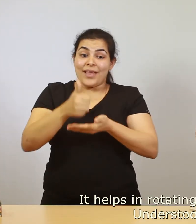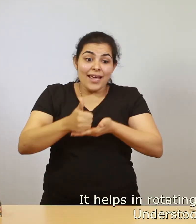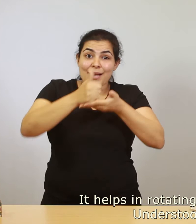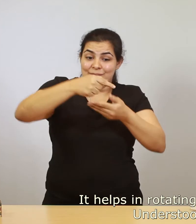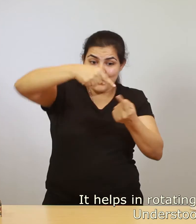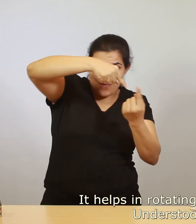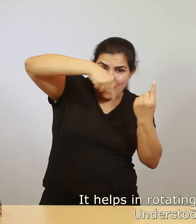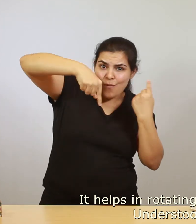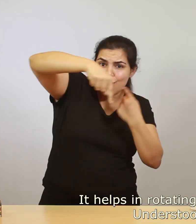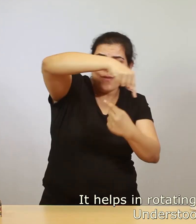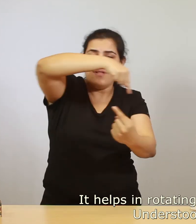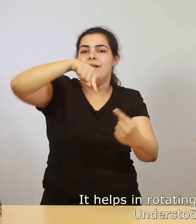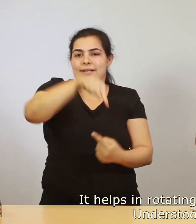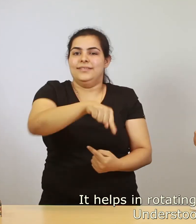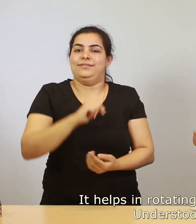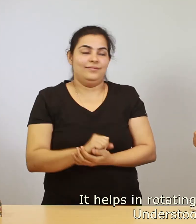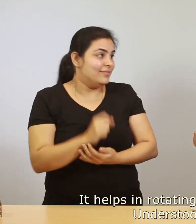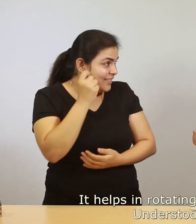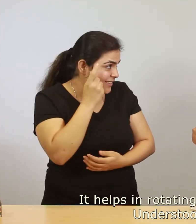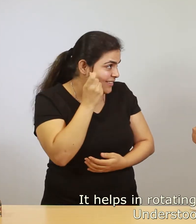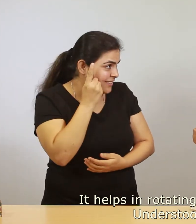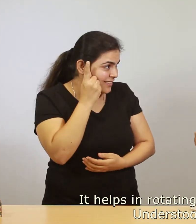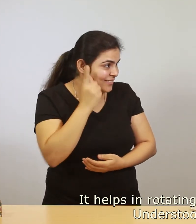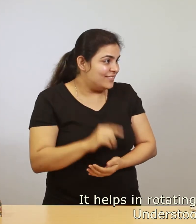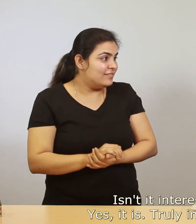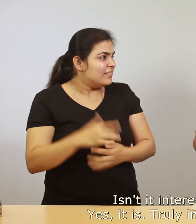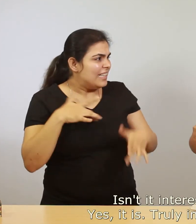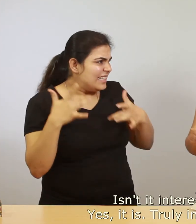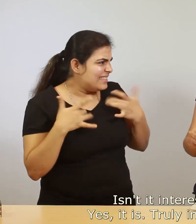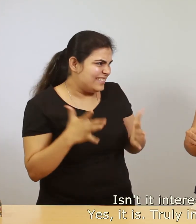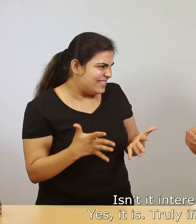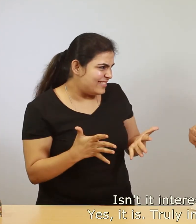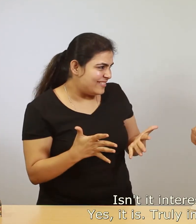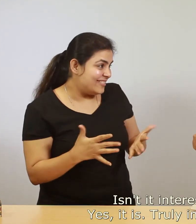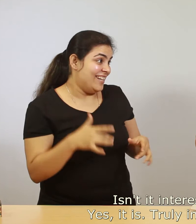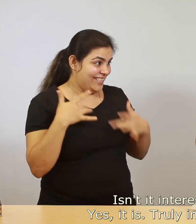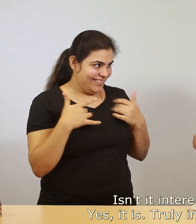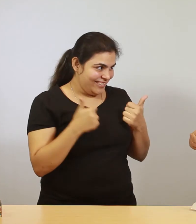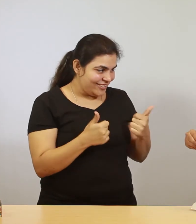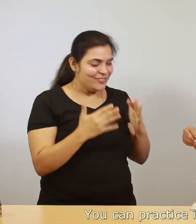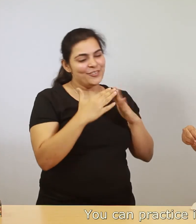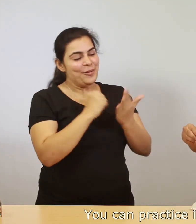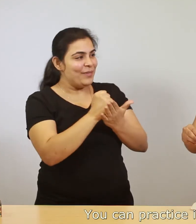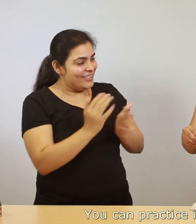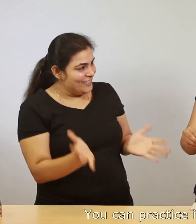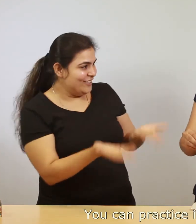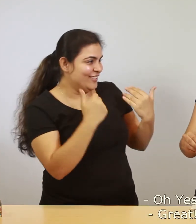rotating the paper understood isn't it interesting yes it is truly interesting you can practice it at home